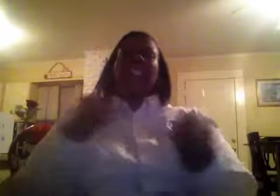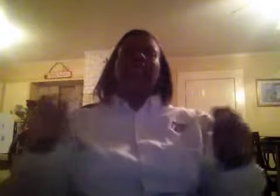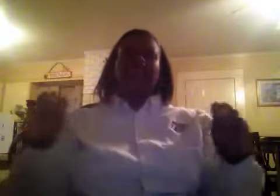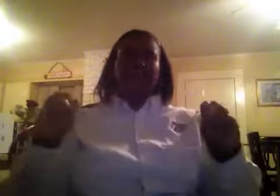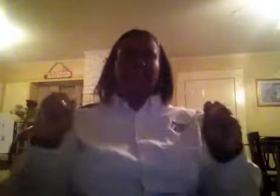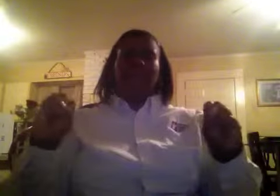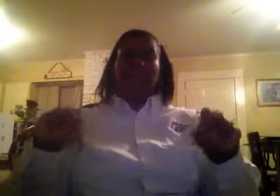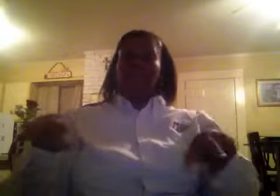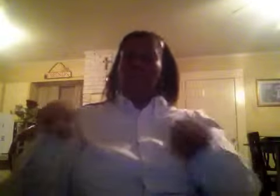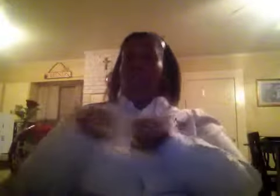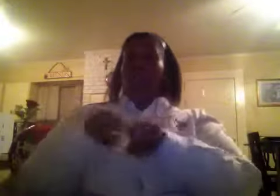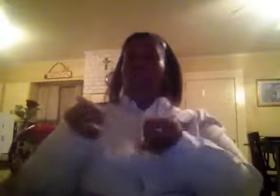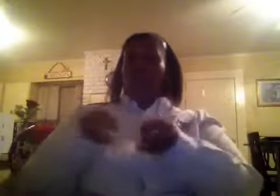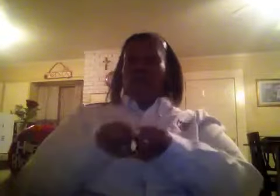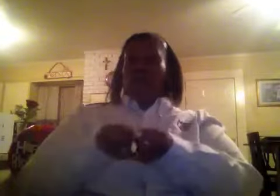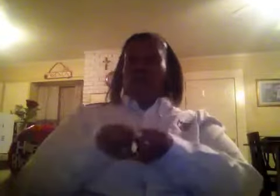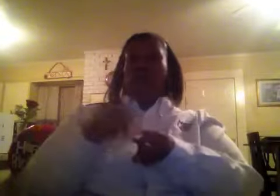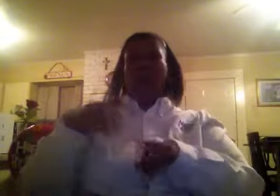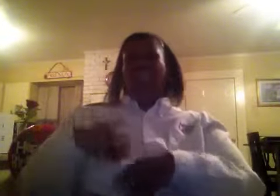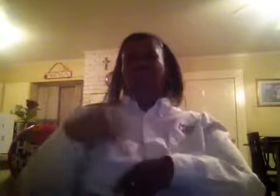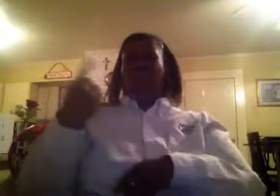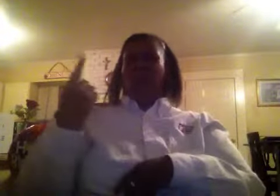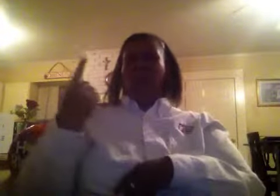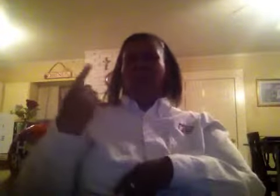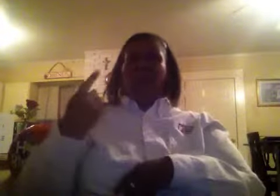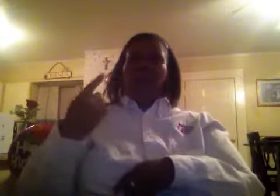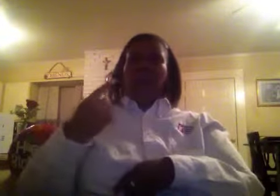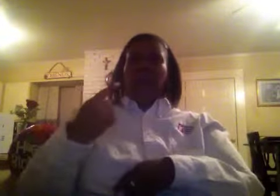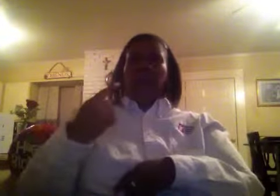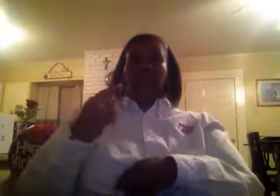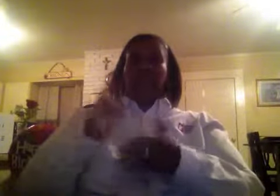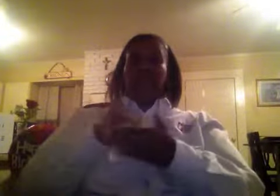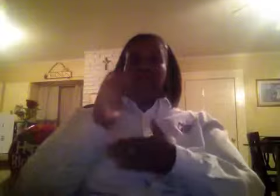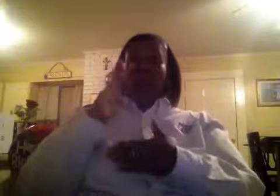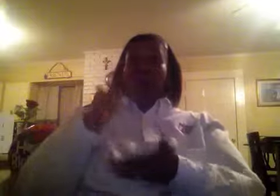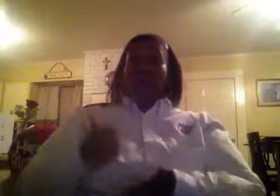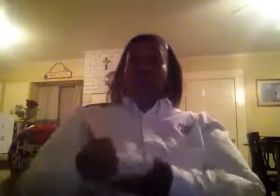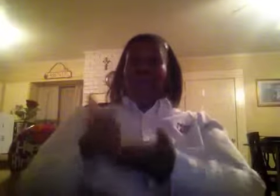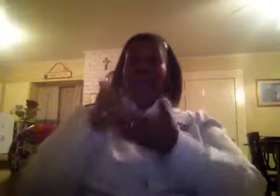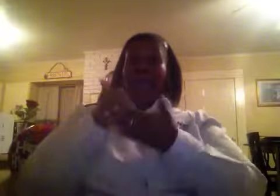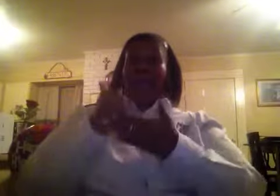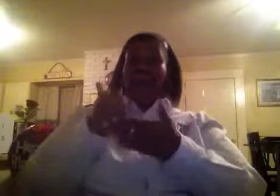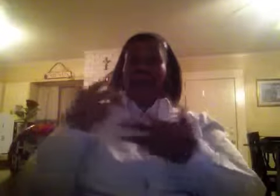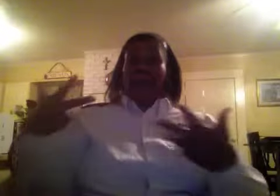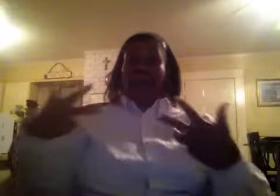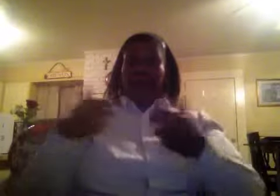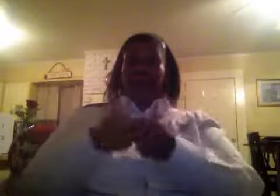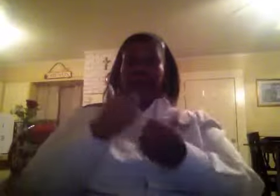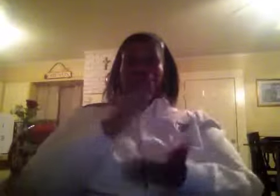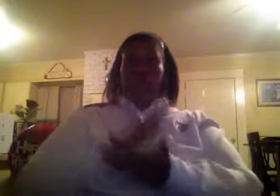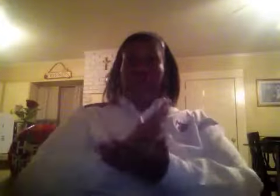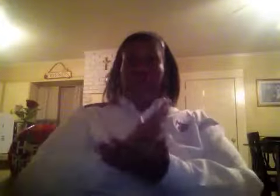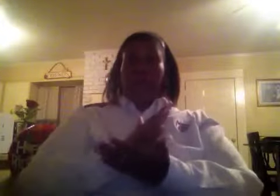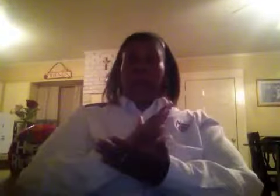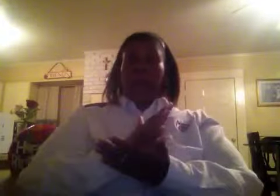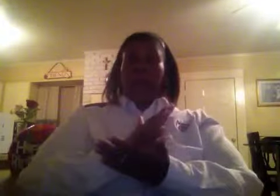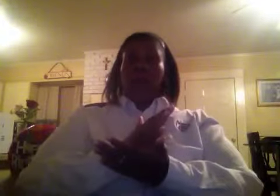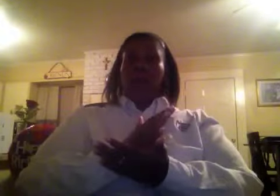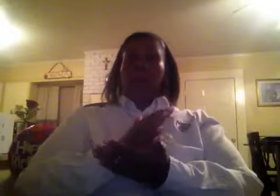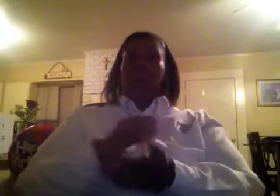cars electronically to help prevent crashes. When the driver of the car in front